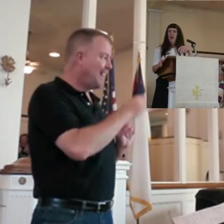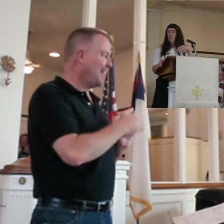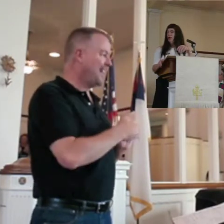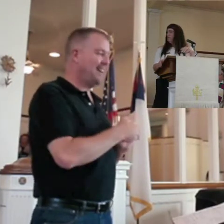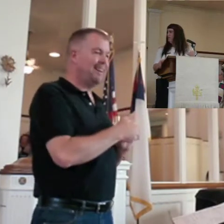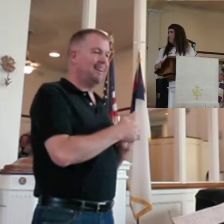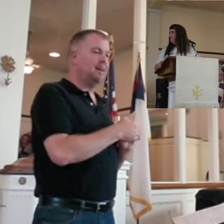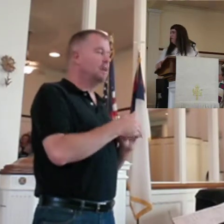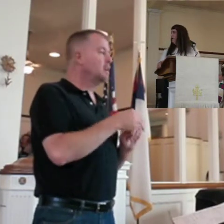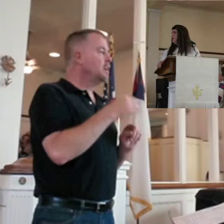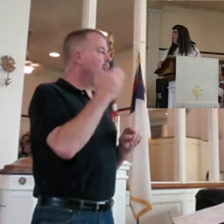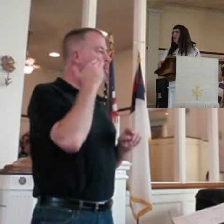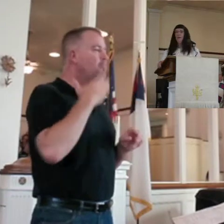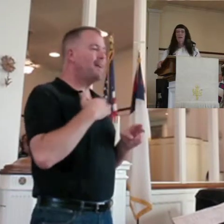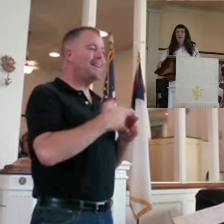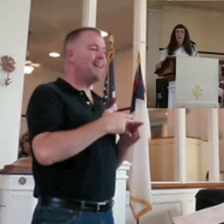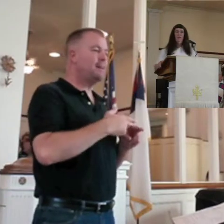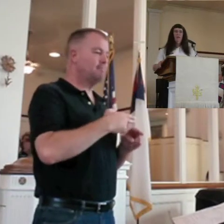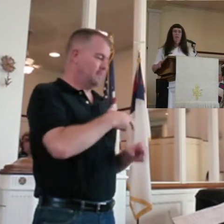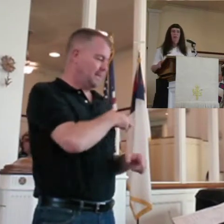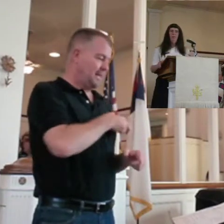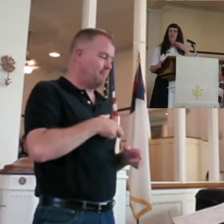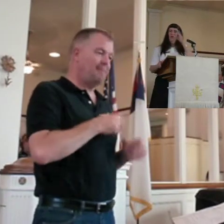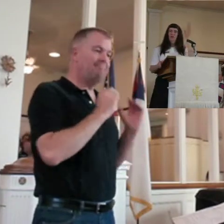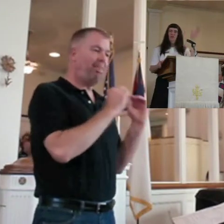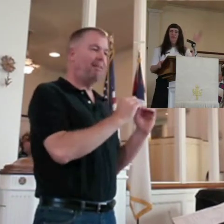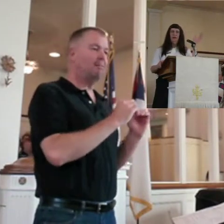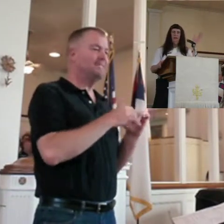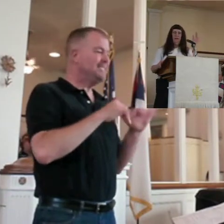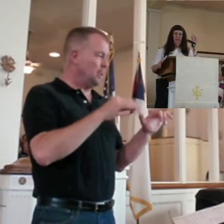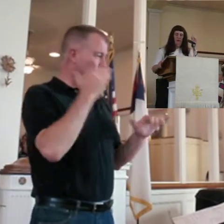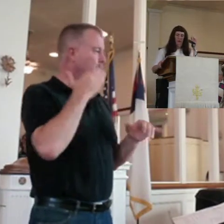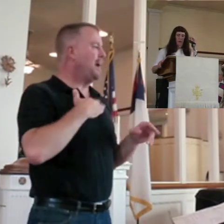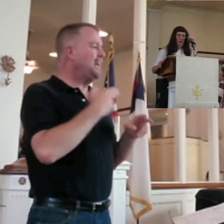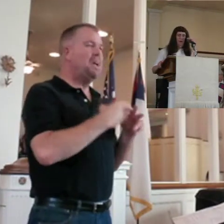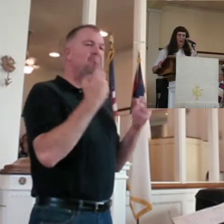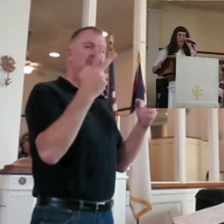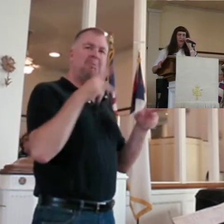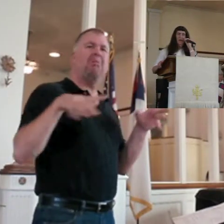by name. And I was so surprised that he remembered my name of all these people.